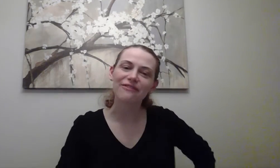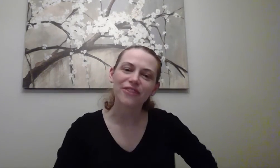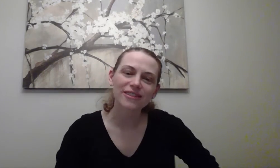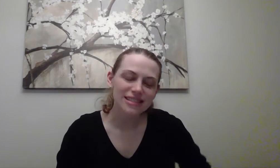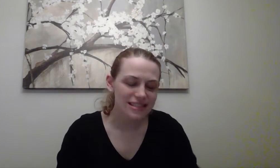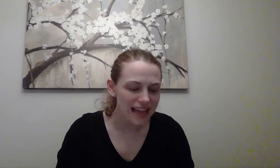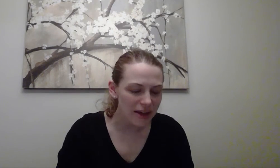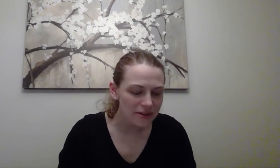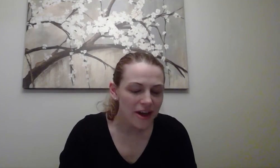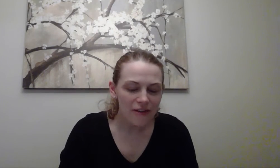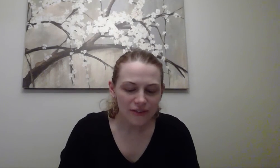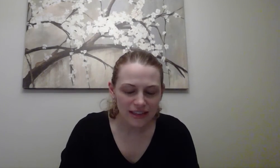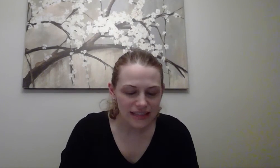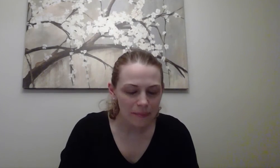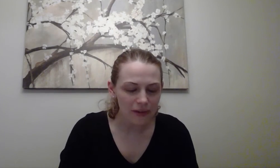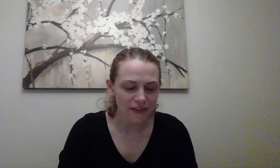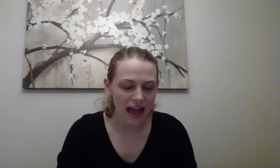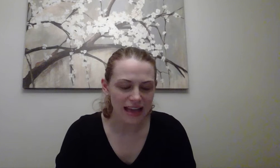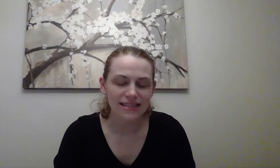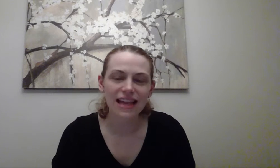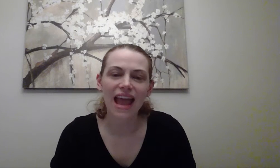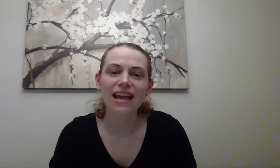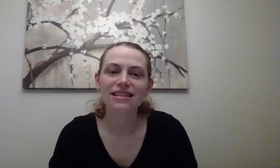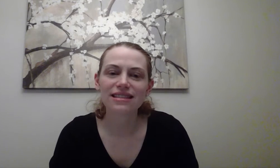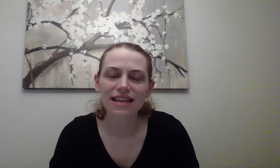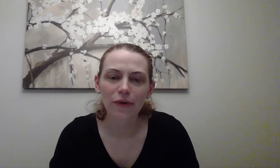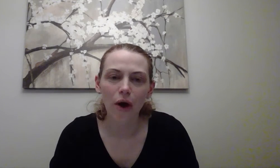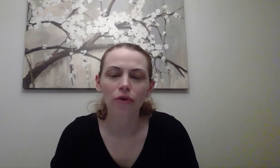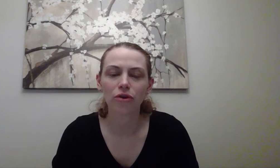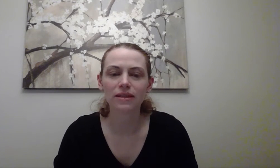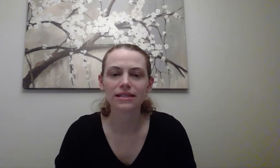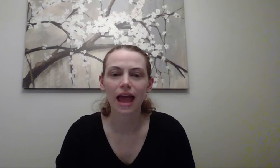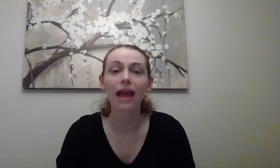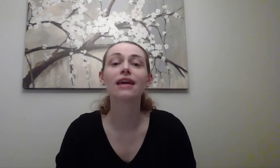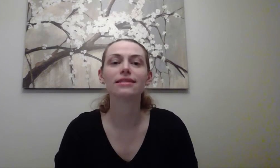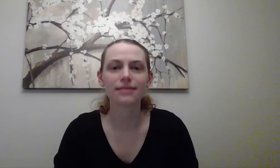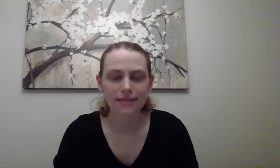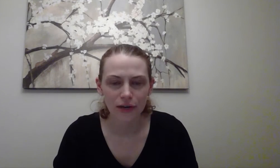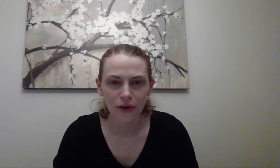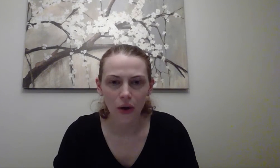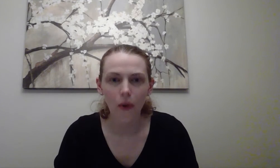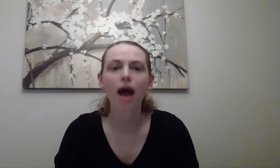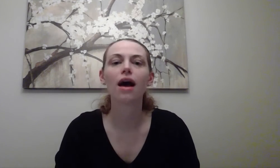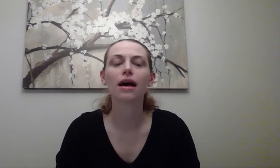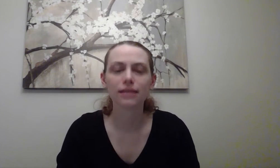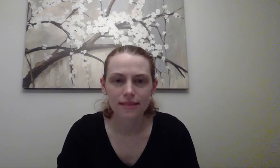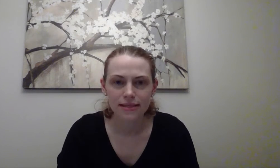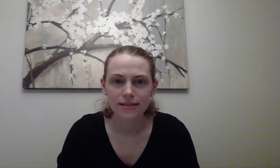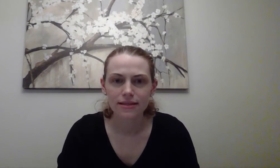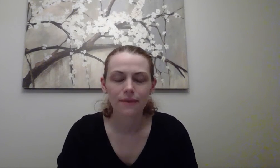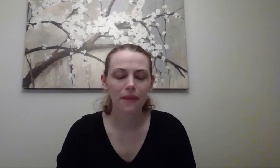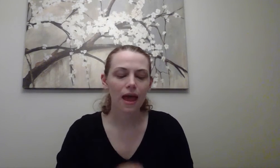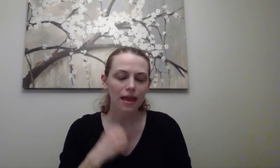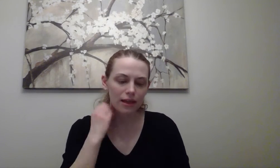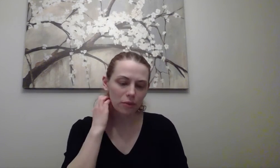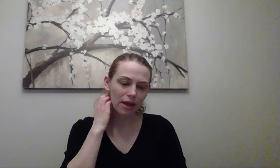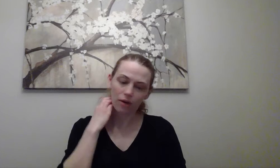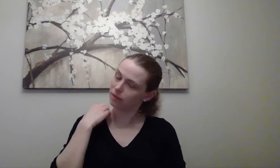that first sound. For example, if I say zero, you would say zero. Z. Here we go.